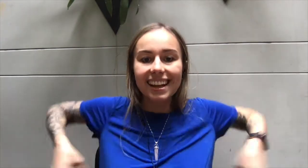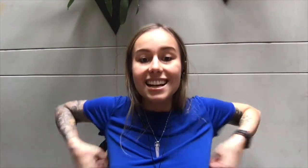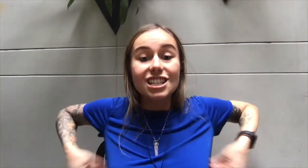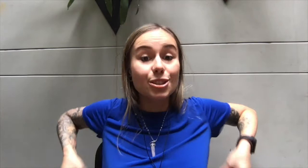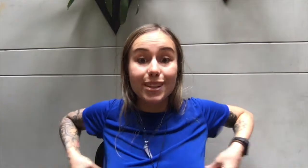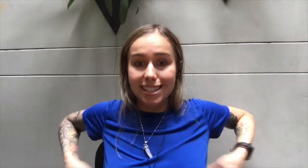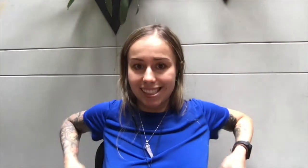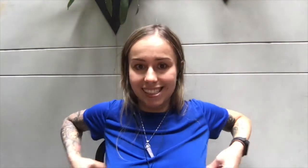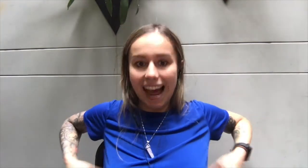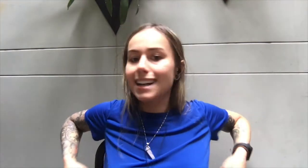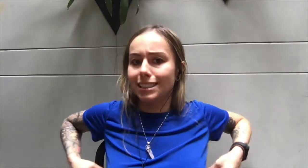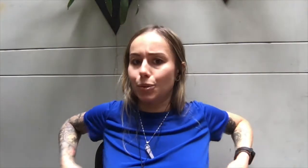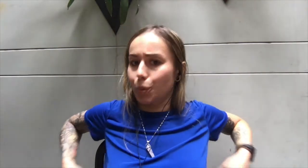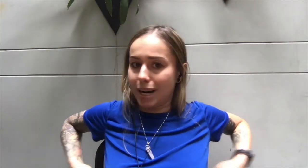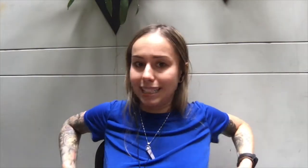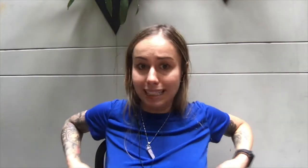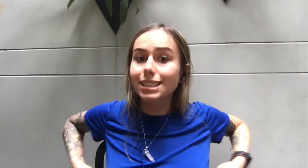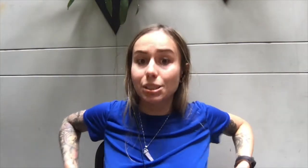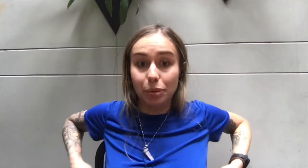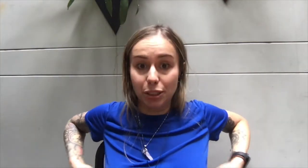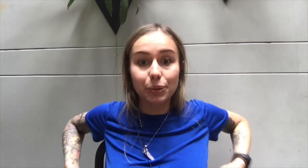Doing exactly what I need to be doing.